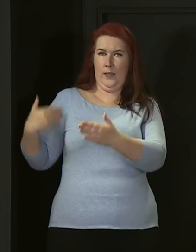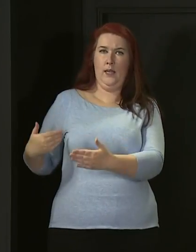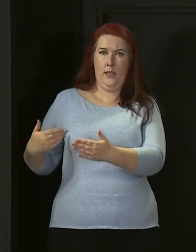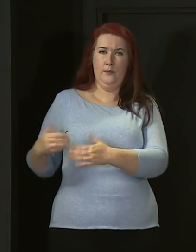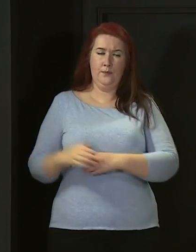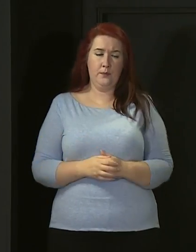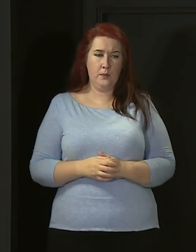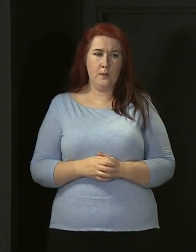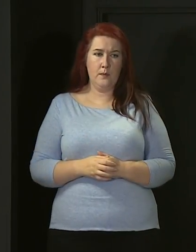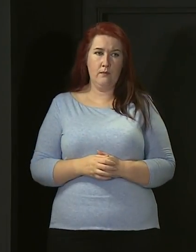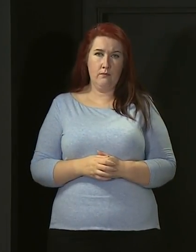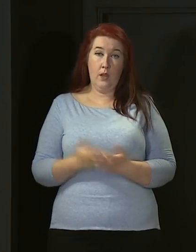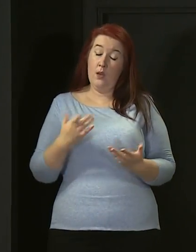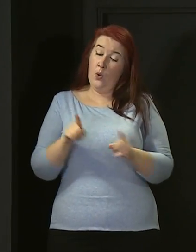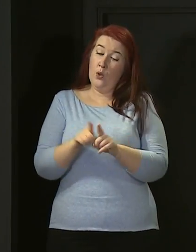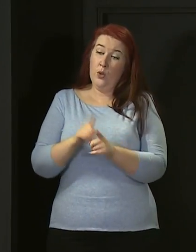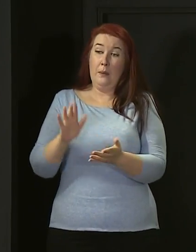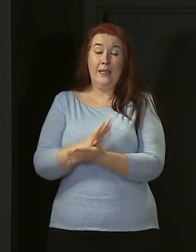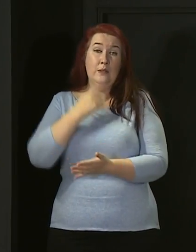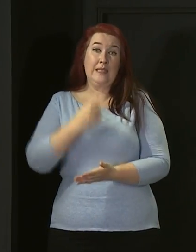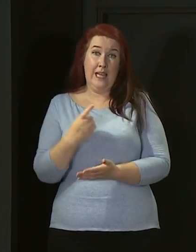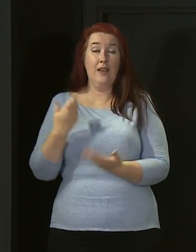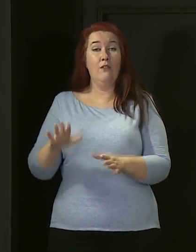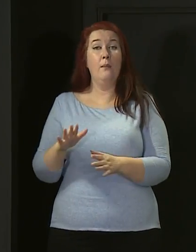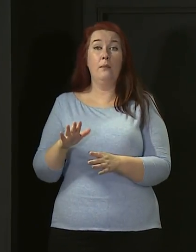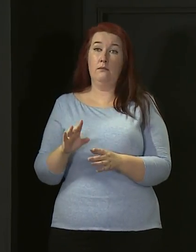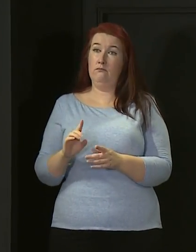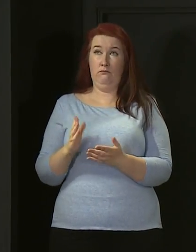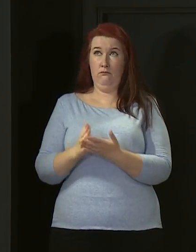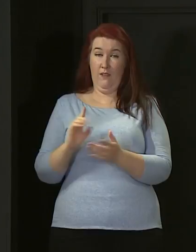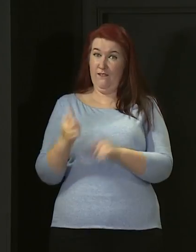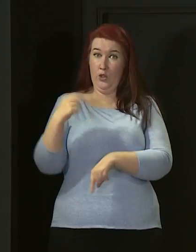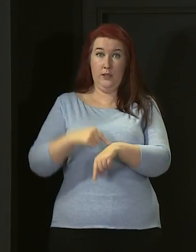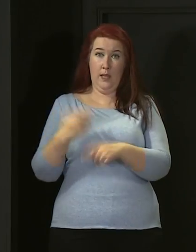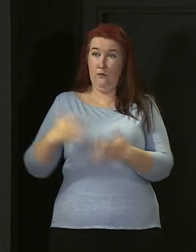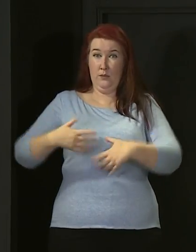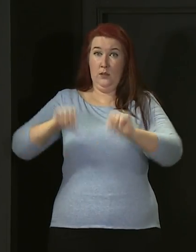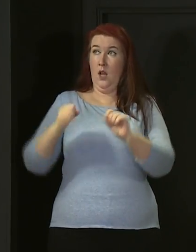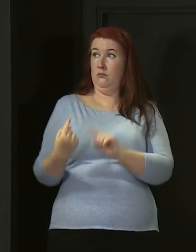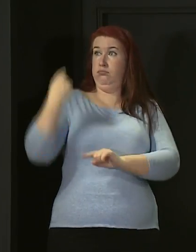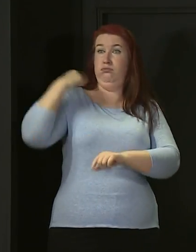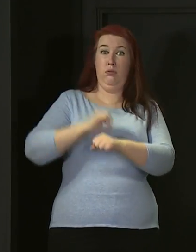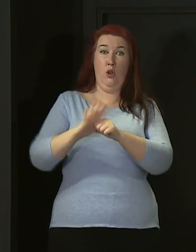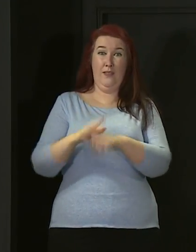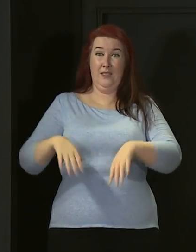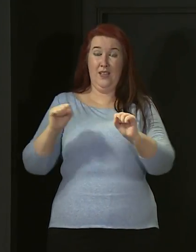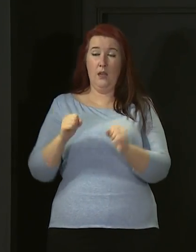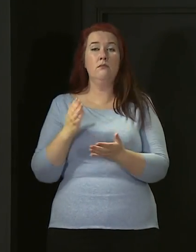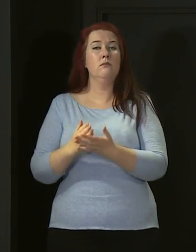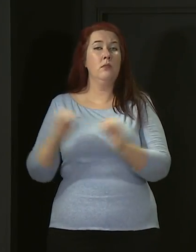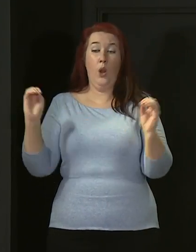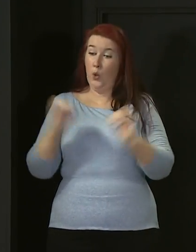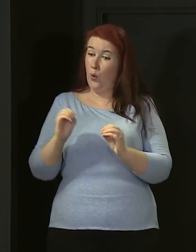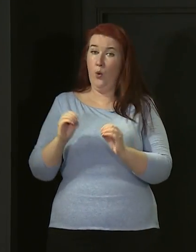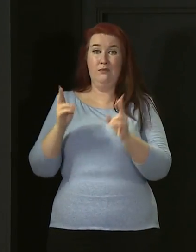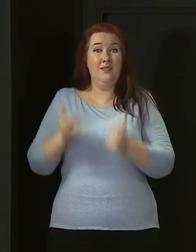I'm pleased to be able to say today for the first time since the start of the pandemic that there were no Covid